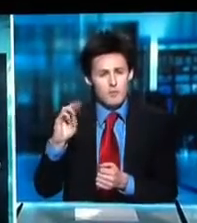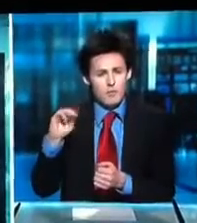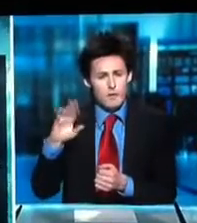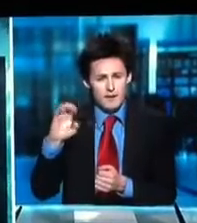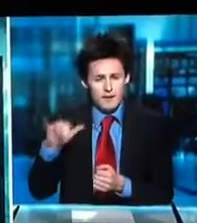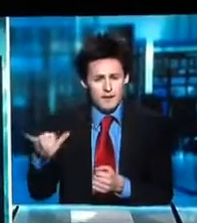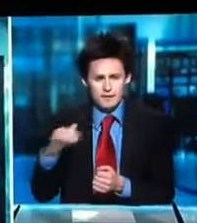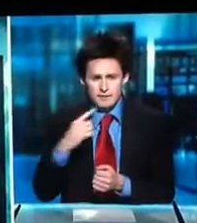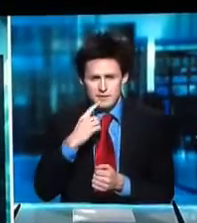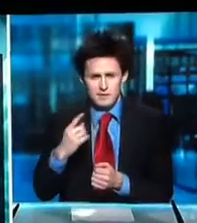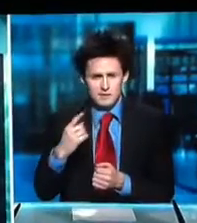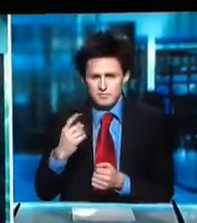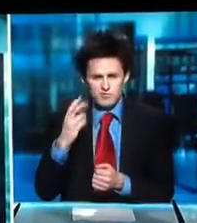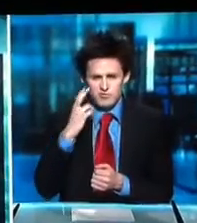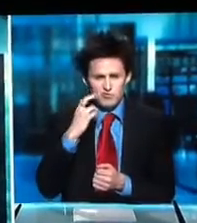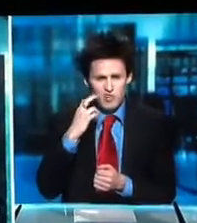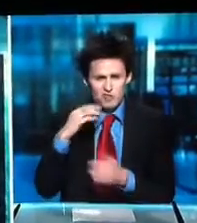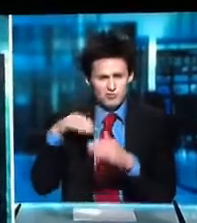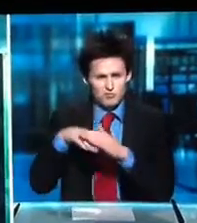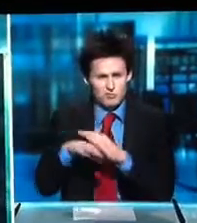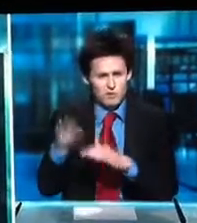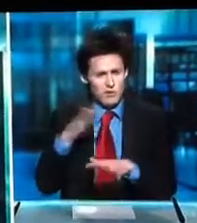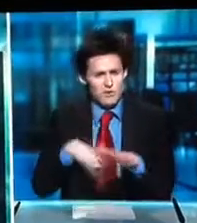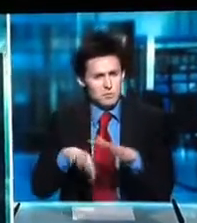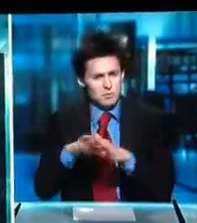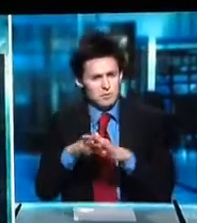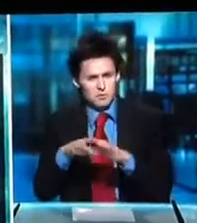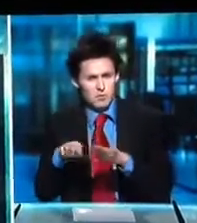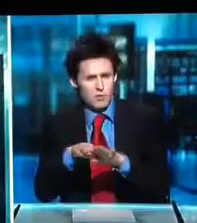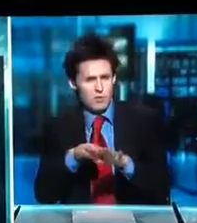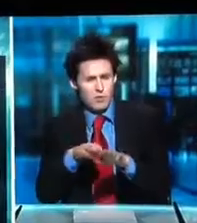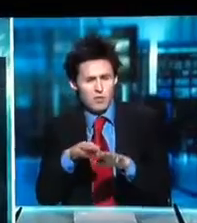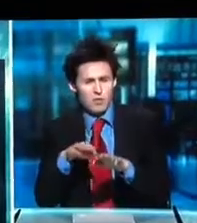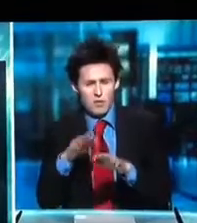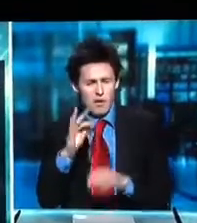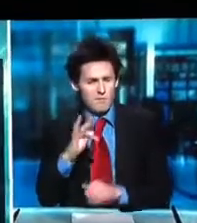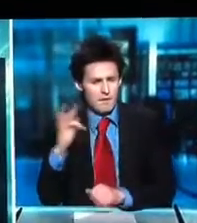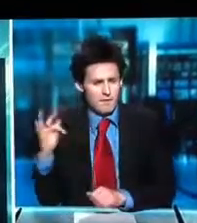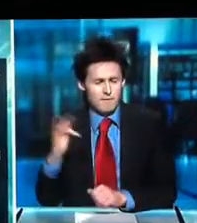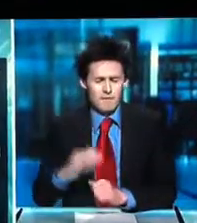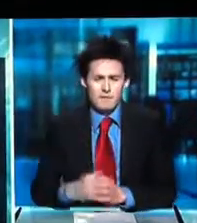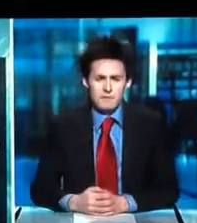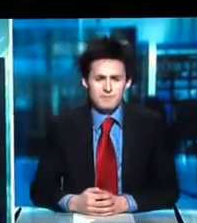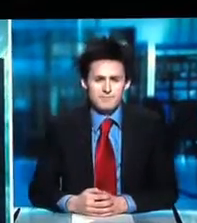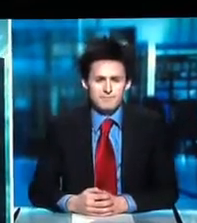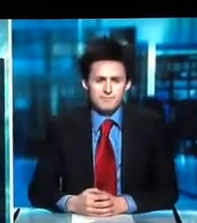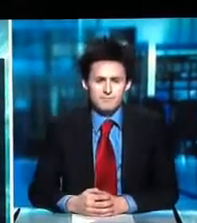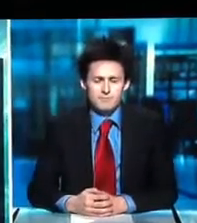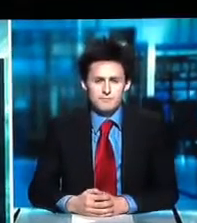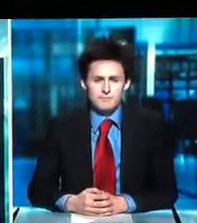John Gormley said he didn't regret entering government with Fianna Fáil.